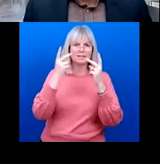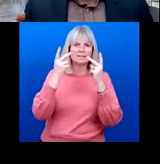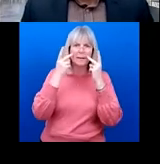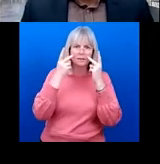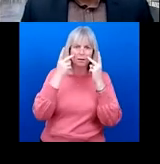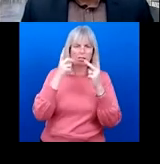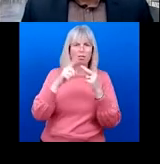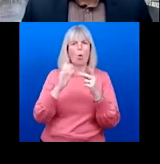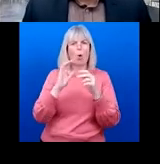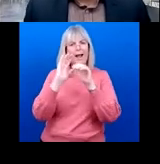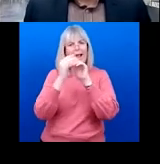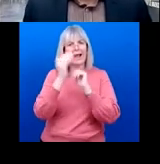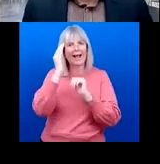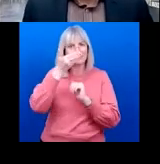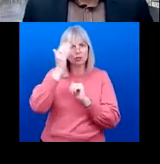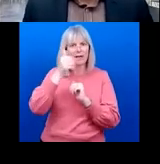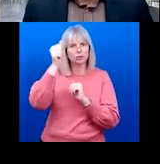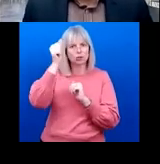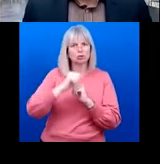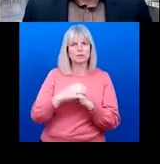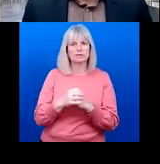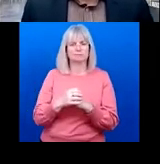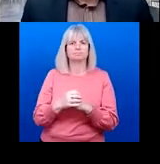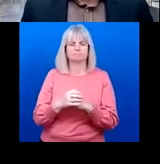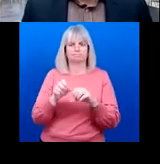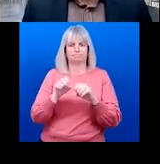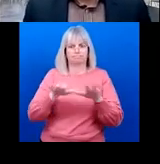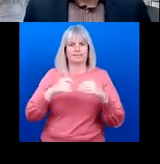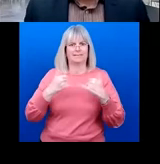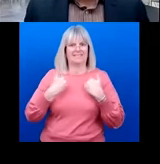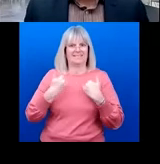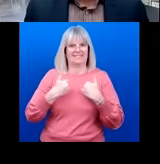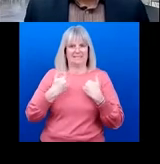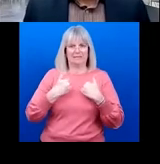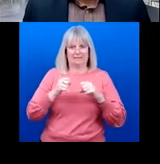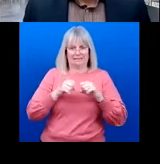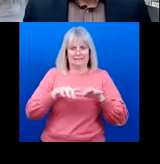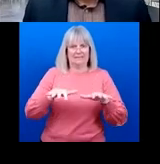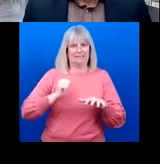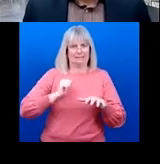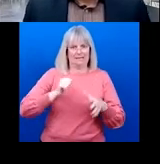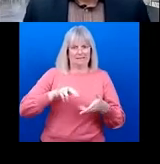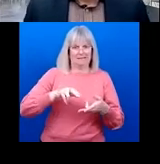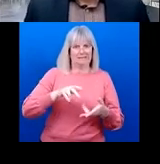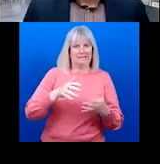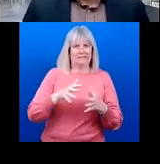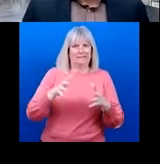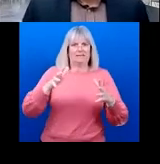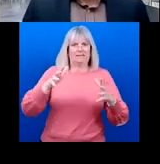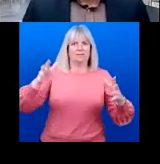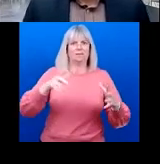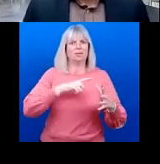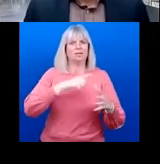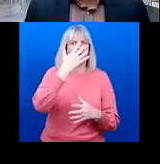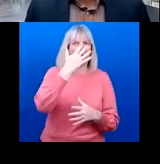diseases, as we've seen with a very high prevalence that is expected to increase over the coming decade with aging populations and also